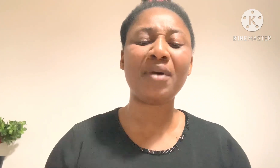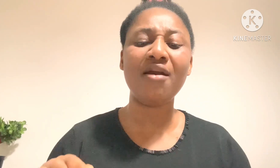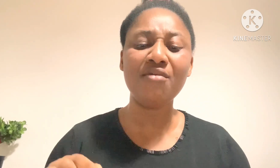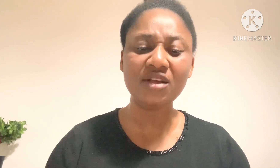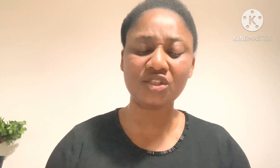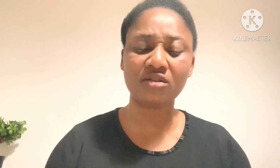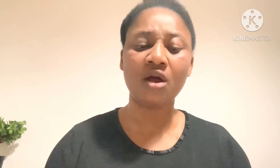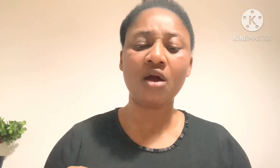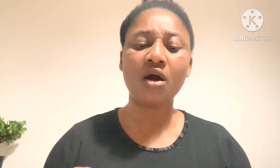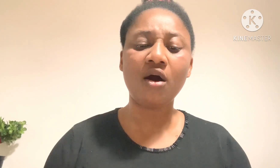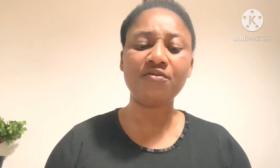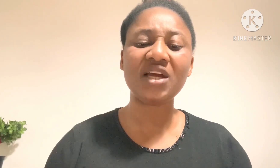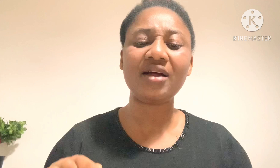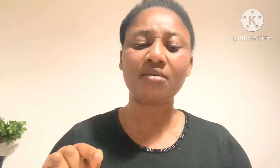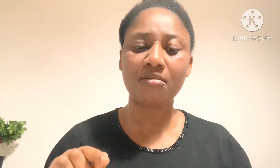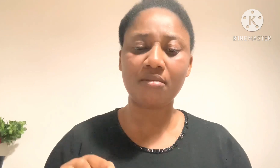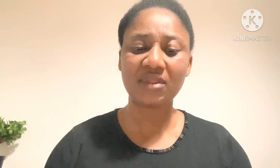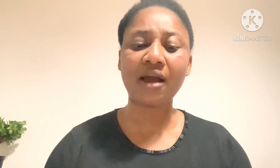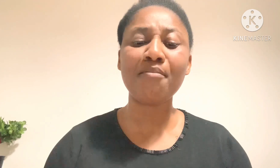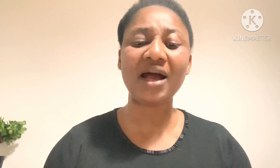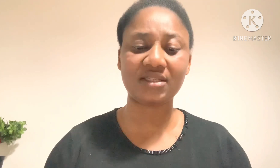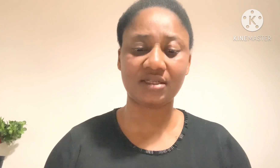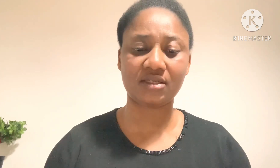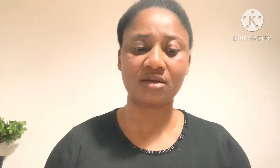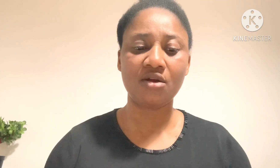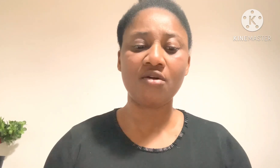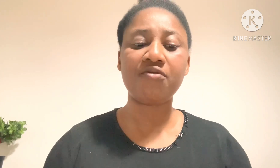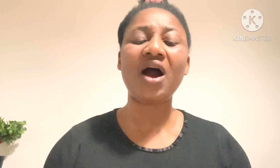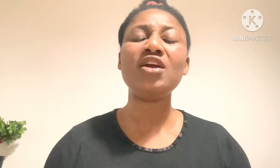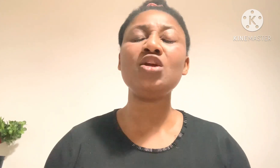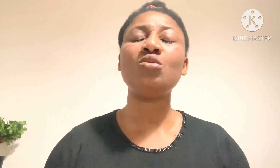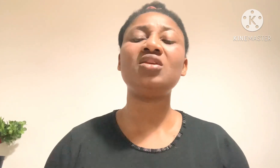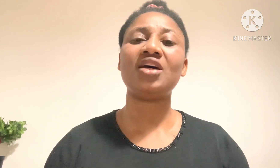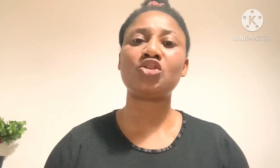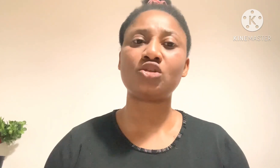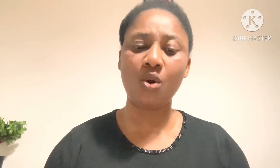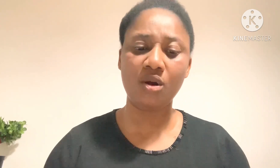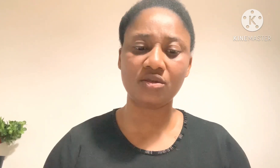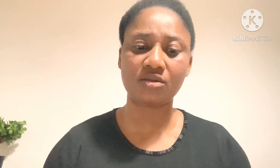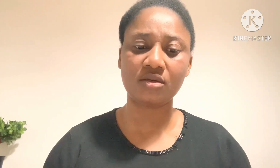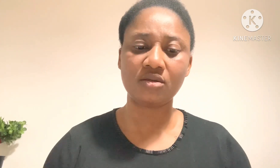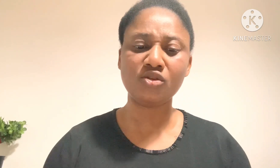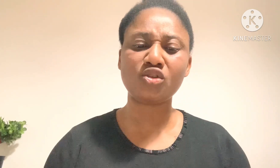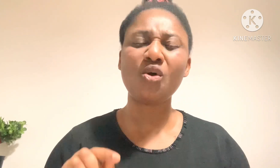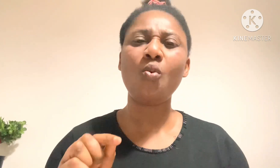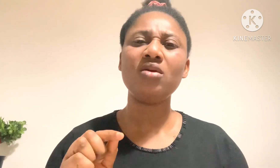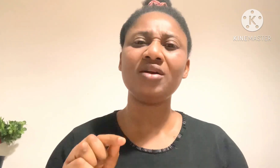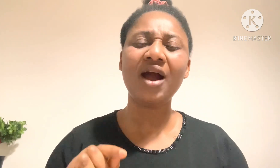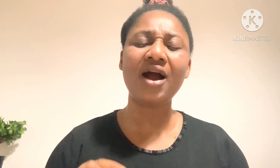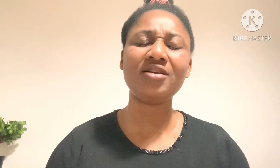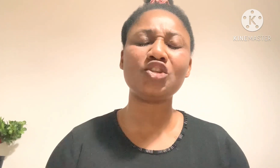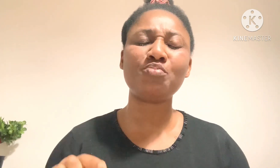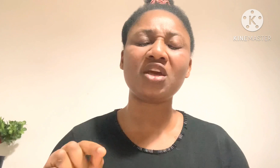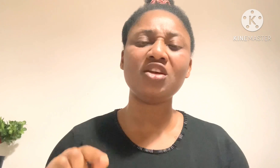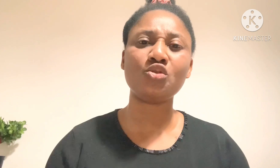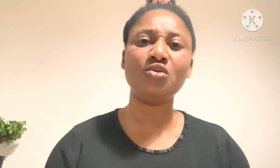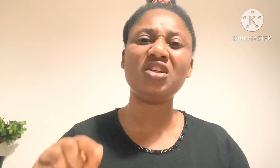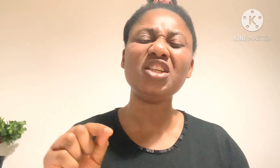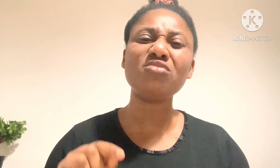by raising of their packmasters. For I know their sorrows. Someone, God, is speaking to you. This